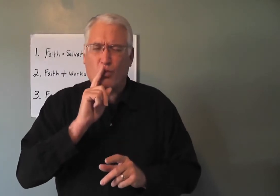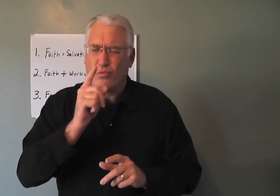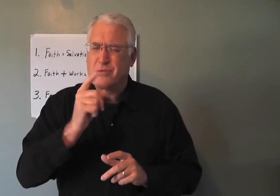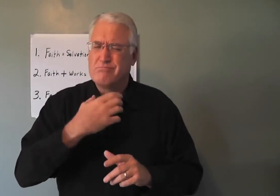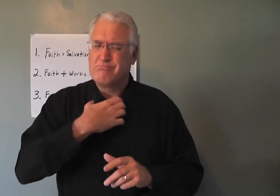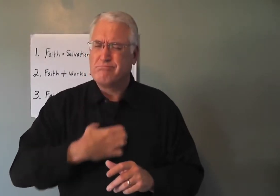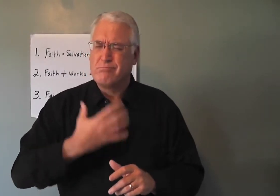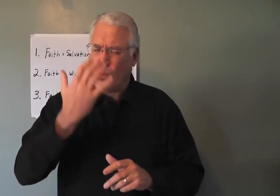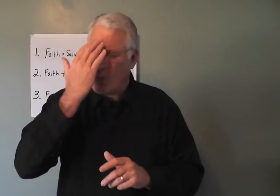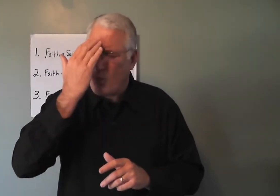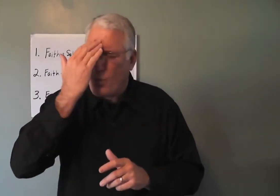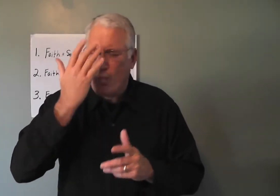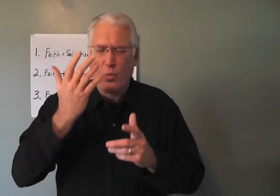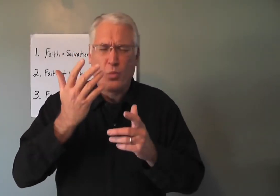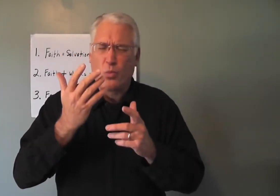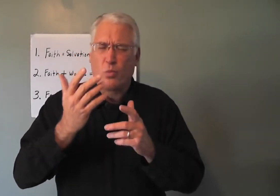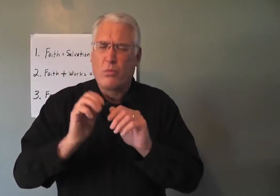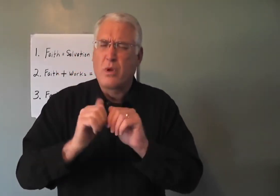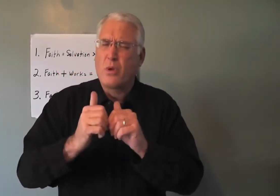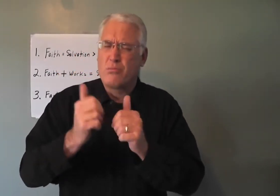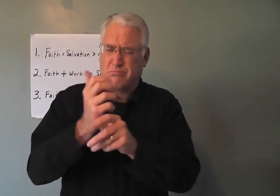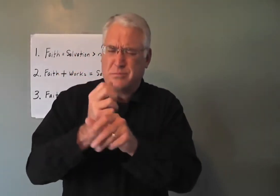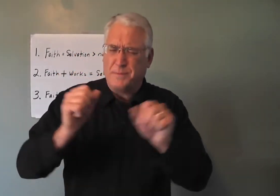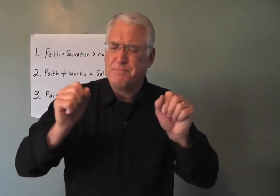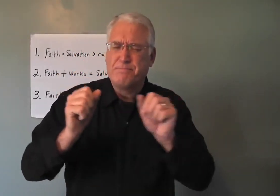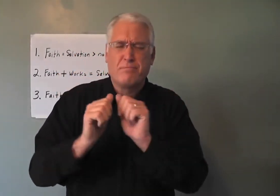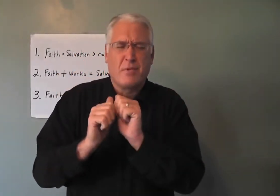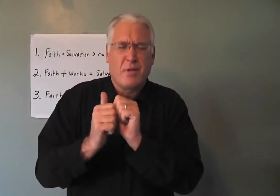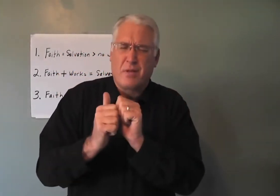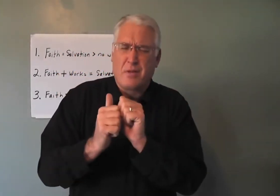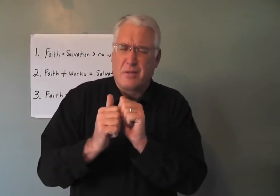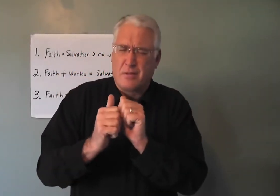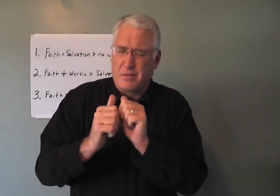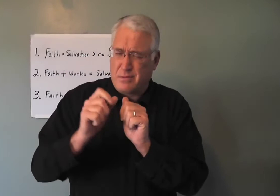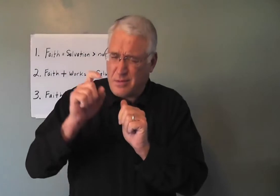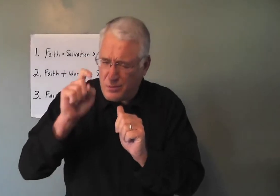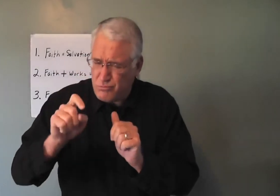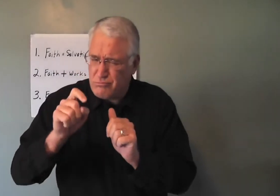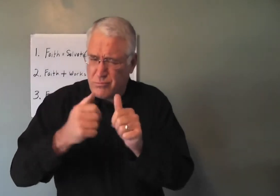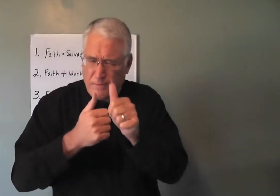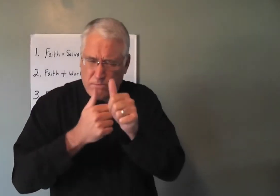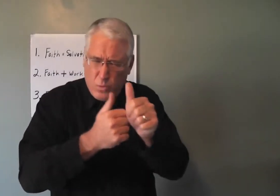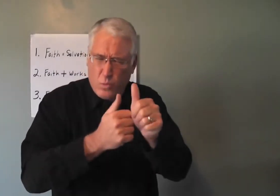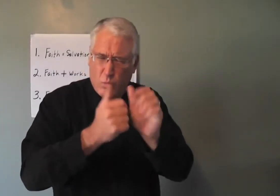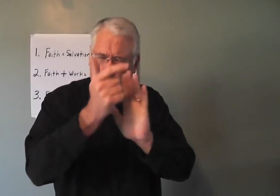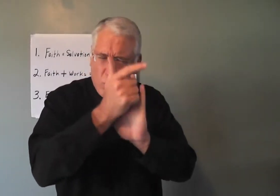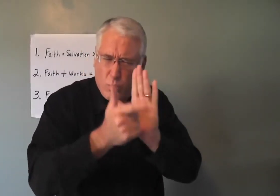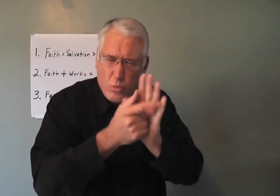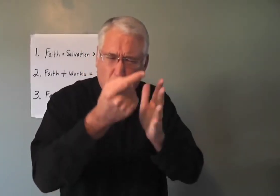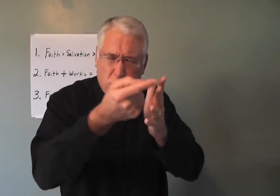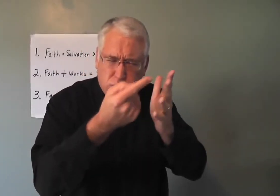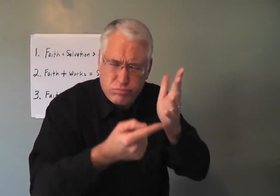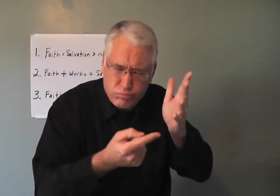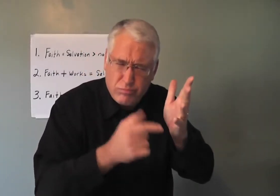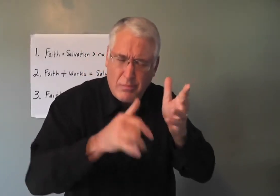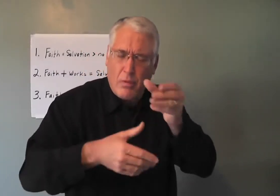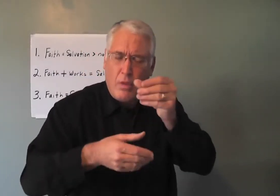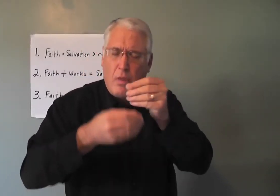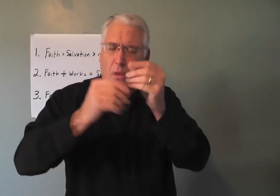people have a desire to know how to be saved. And if they need to follow the law,